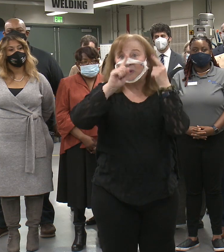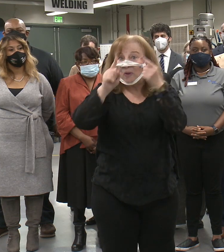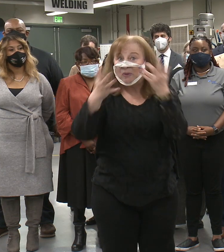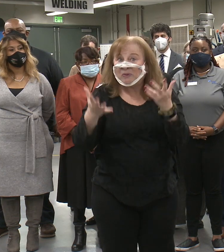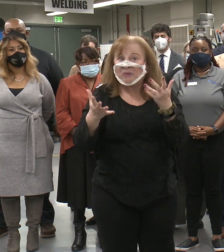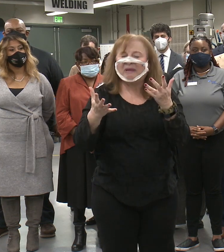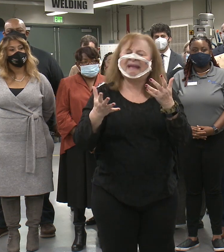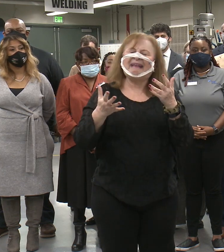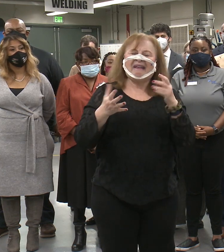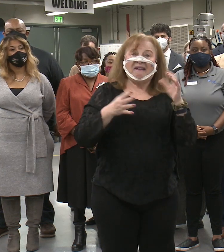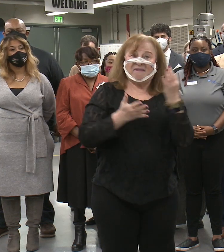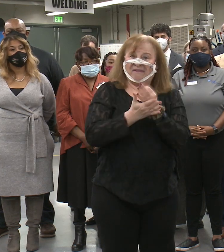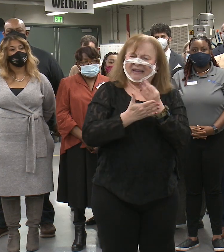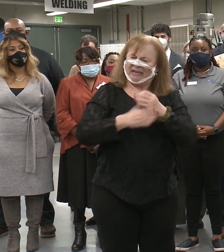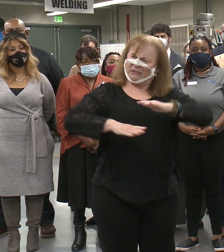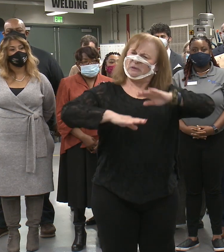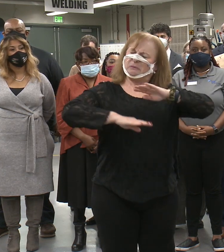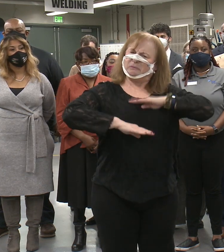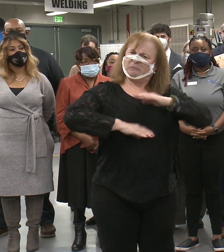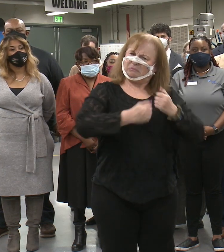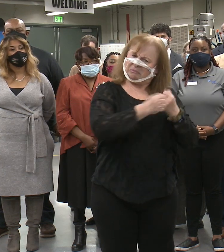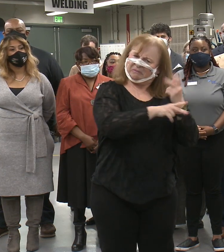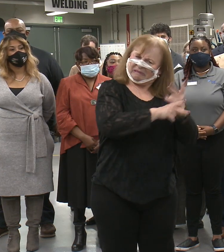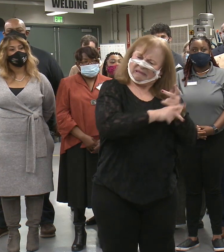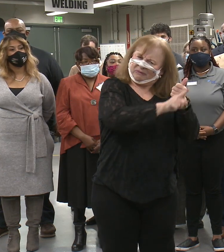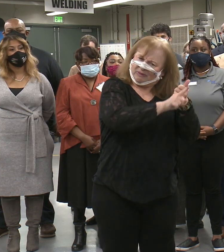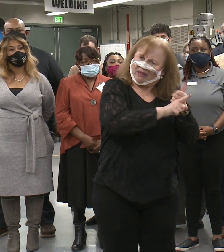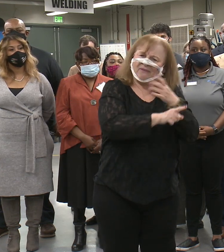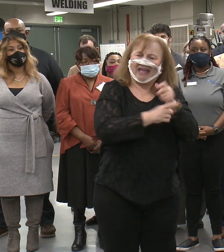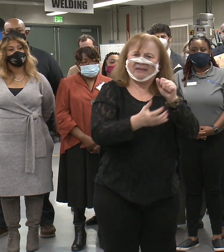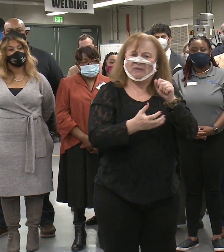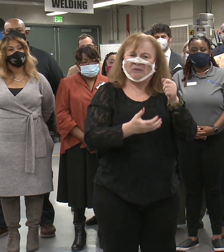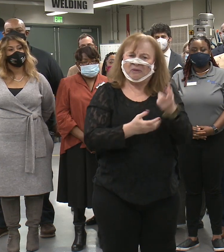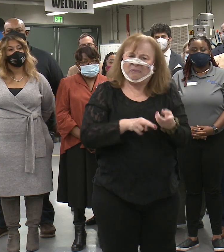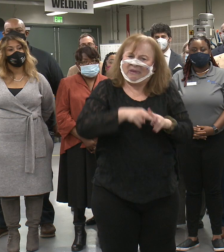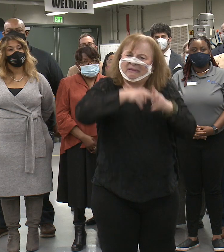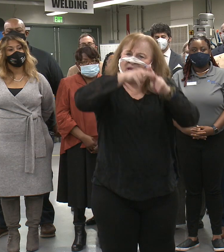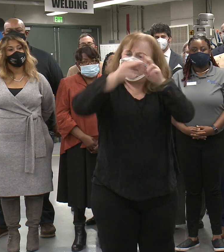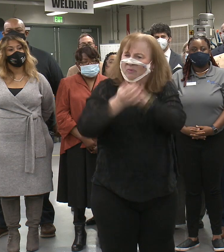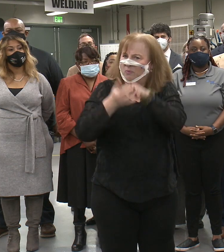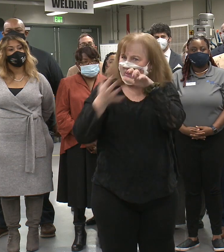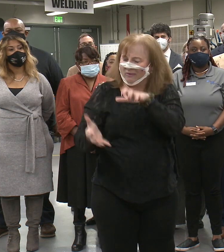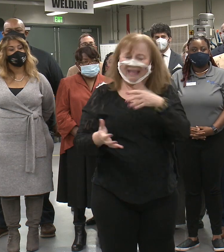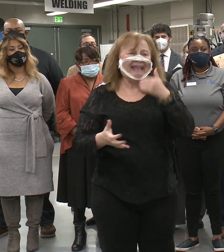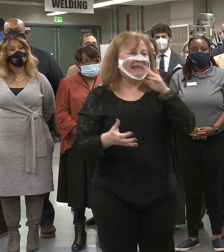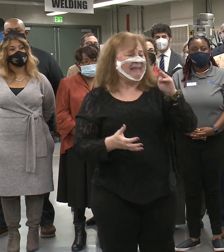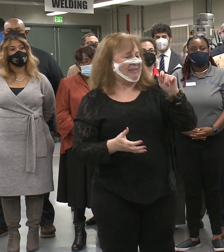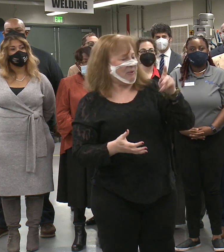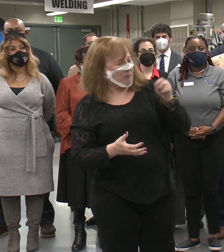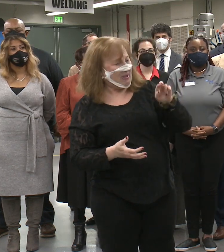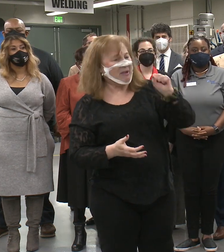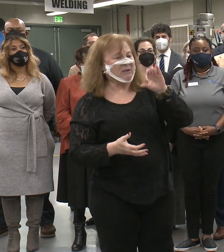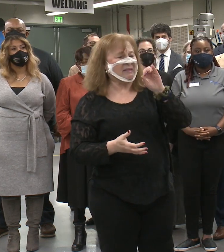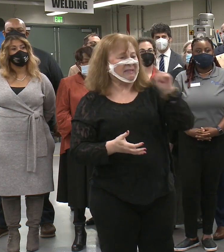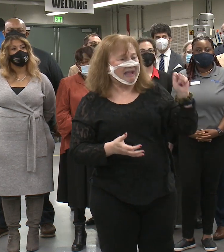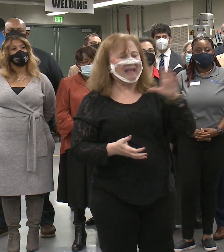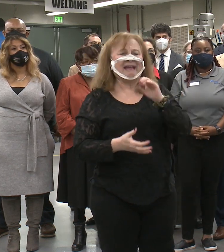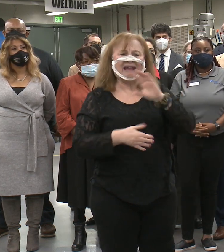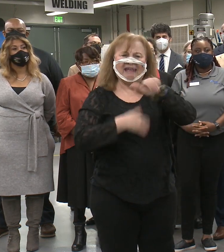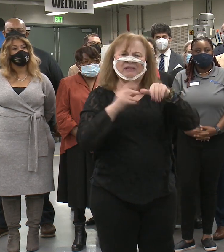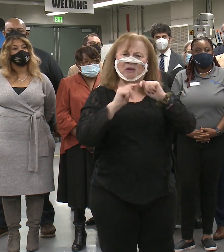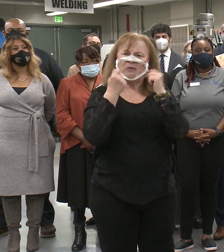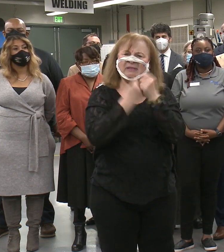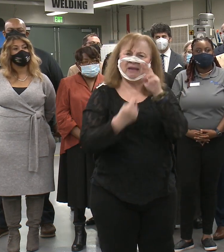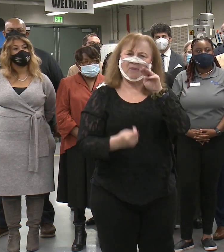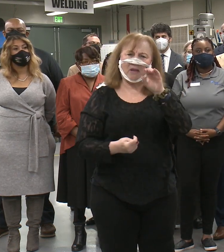of not only financial self-sufficiency, but also wealth creation. So I'd like to thank Mayor Scott and the whole team at MoED for